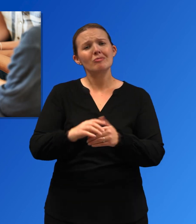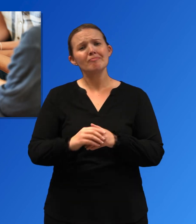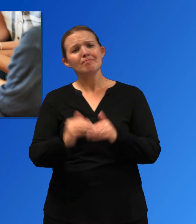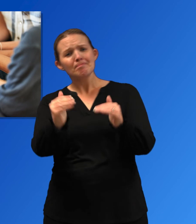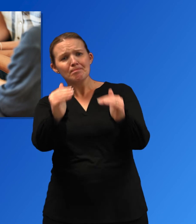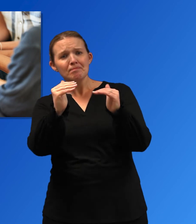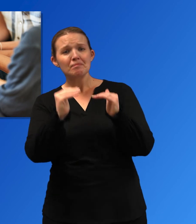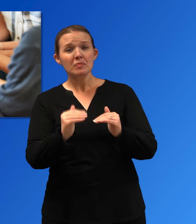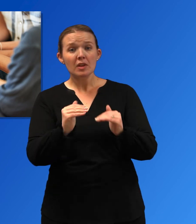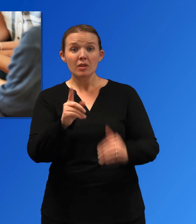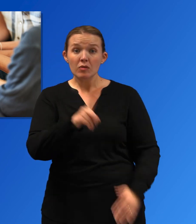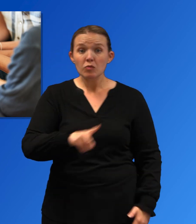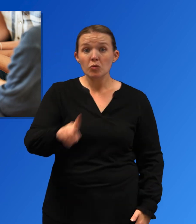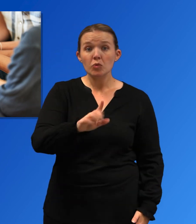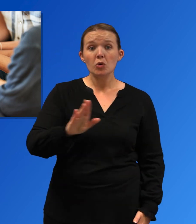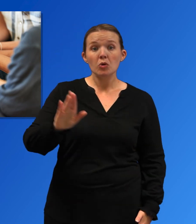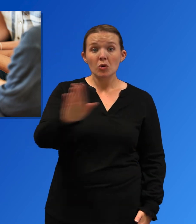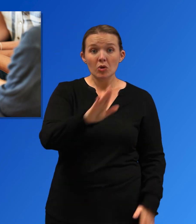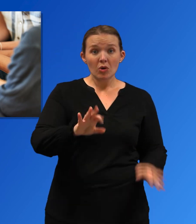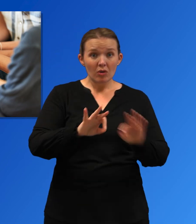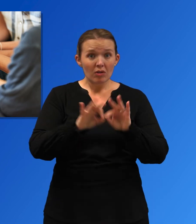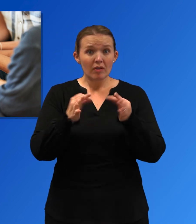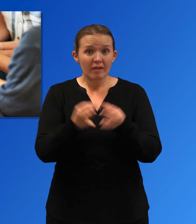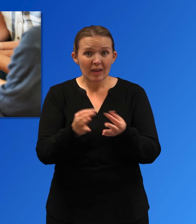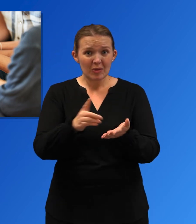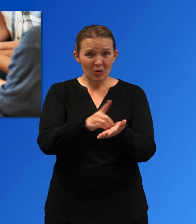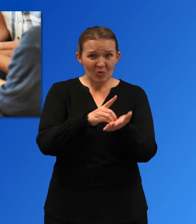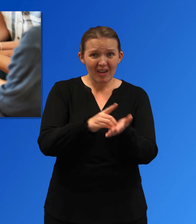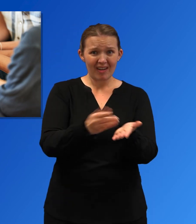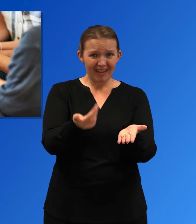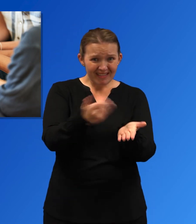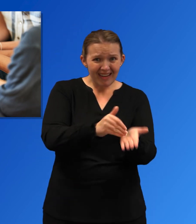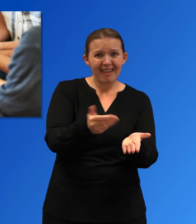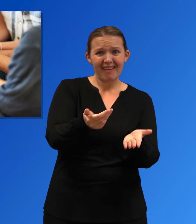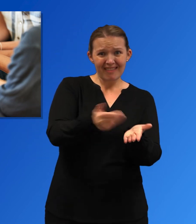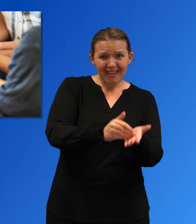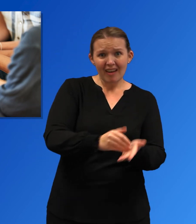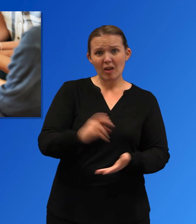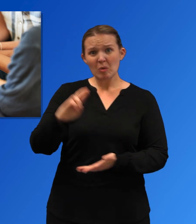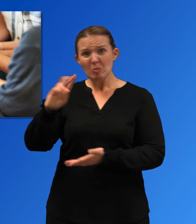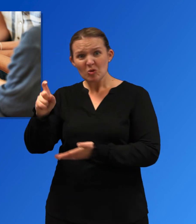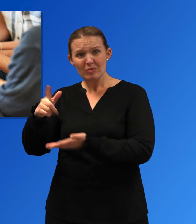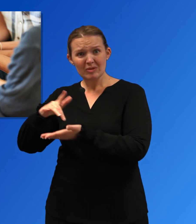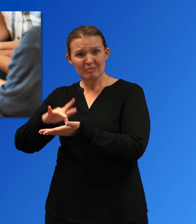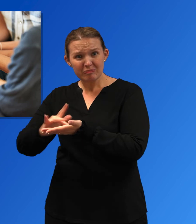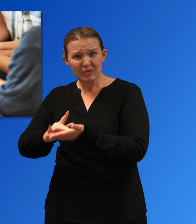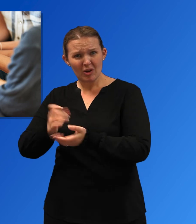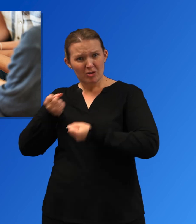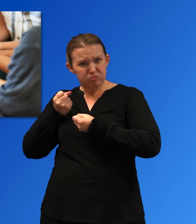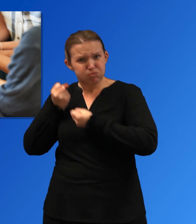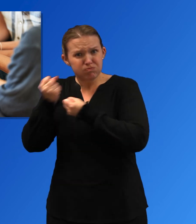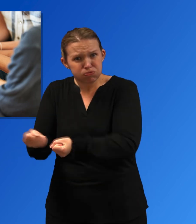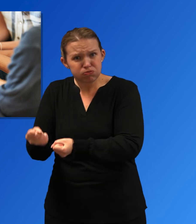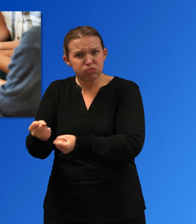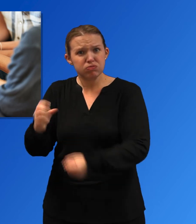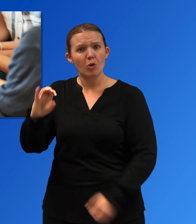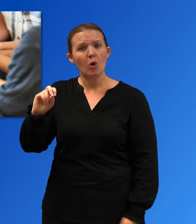pharmacist for a naloxone prescription. Or get naloxone from a local organization if you